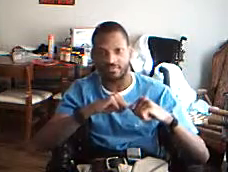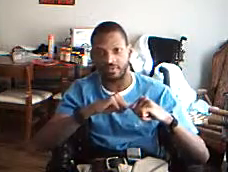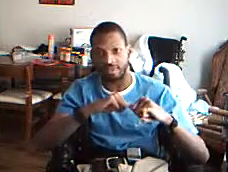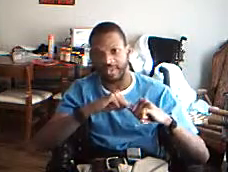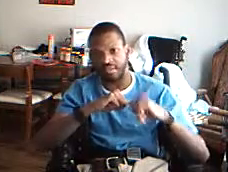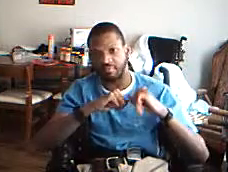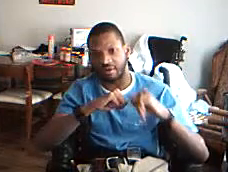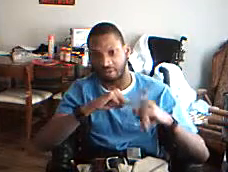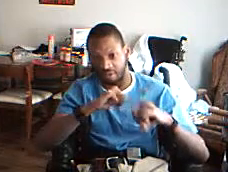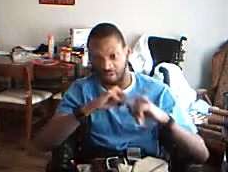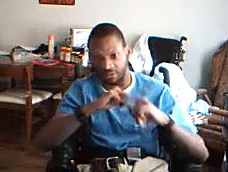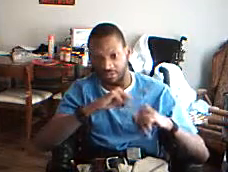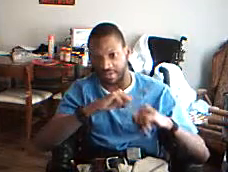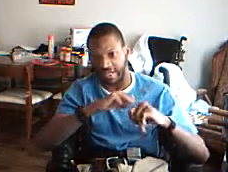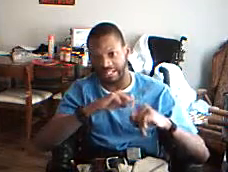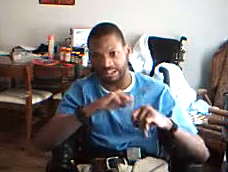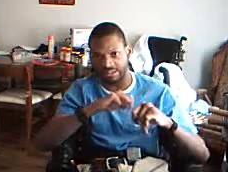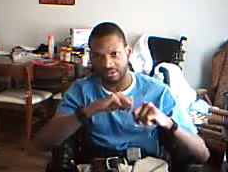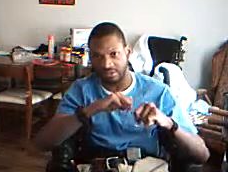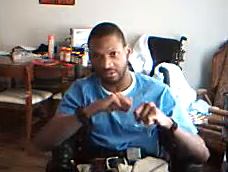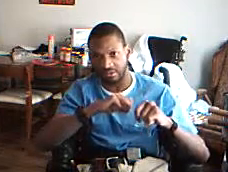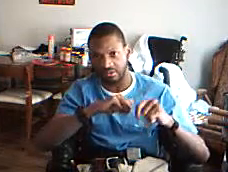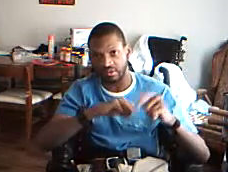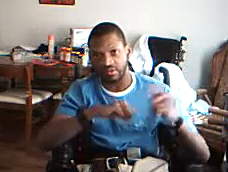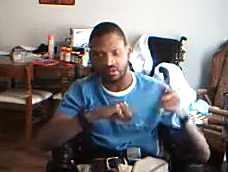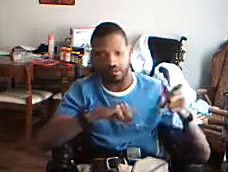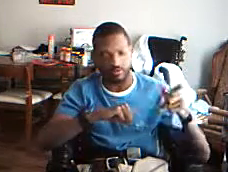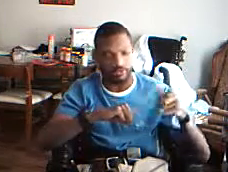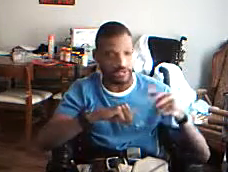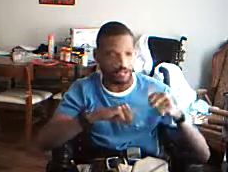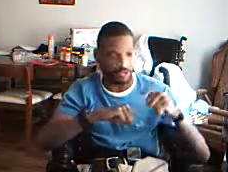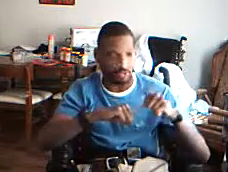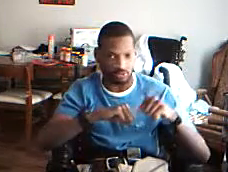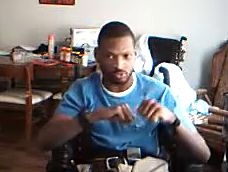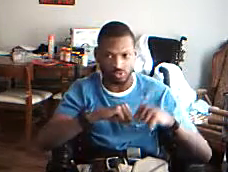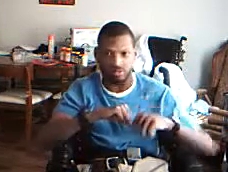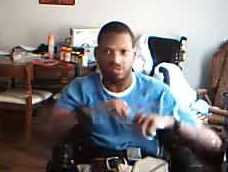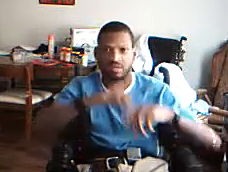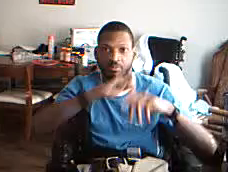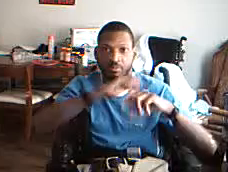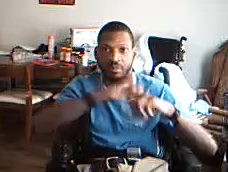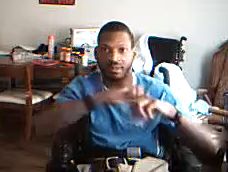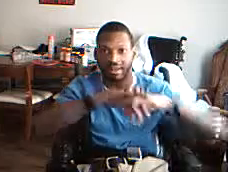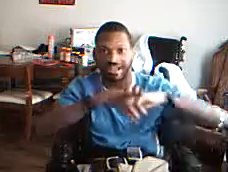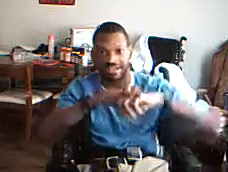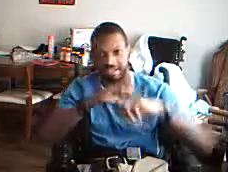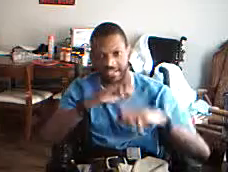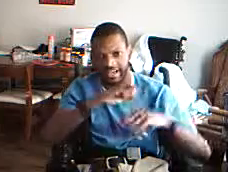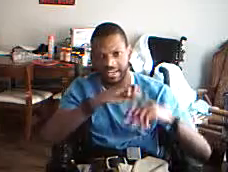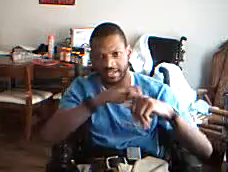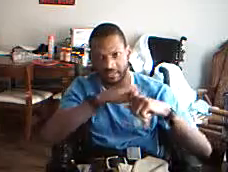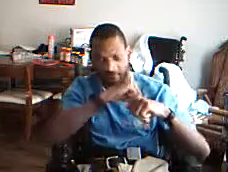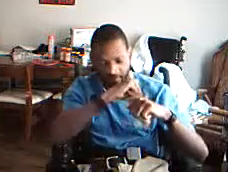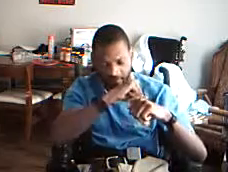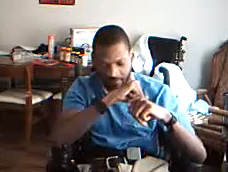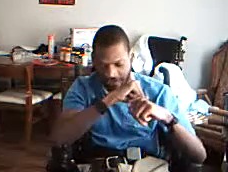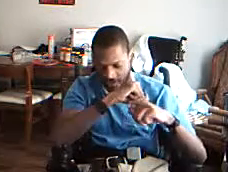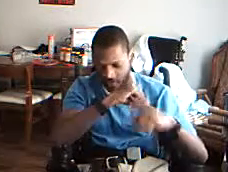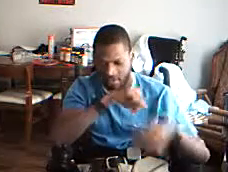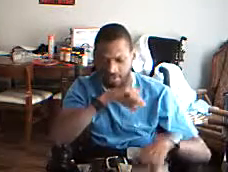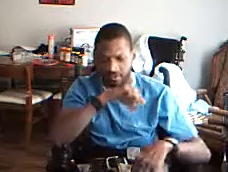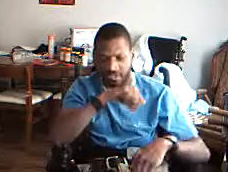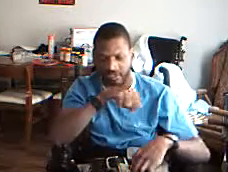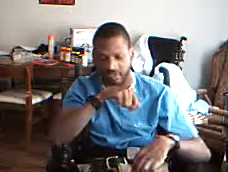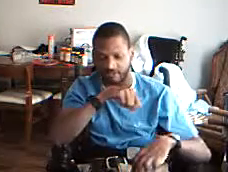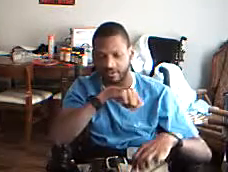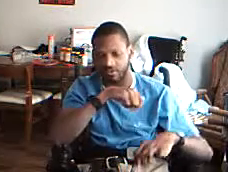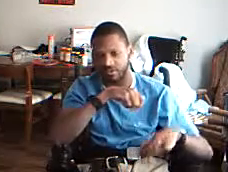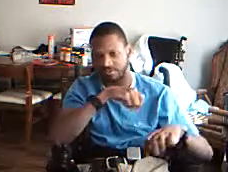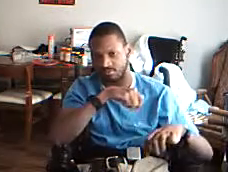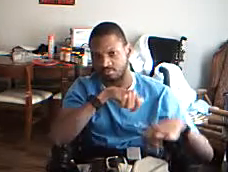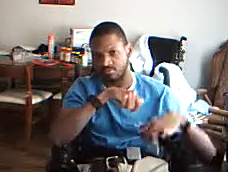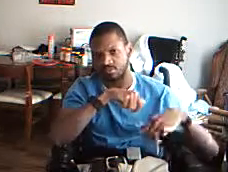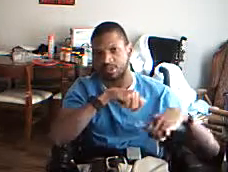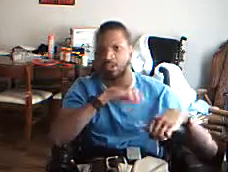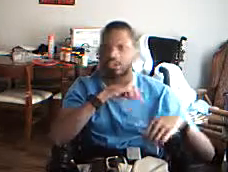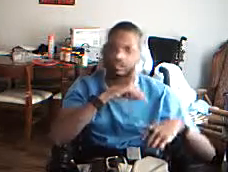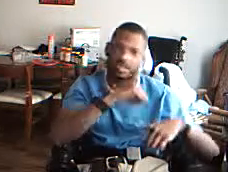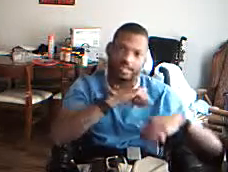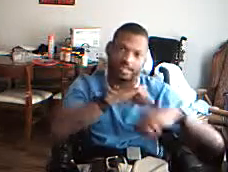did in my first batch of videos, but I decided to put it back on because I've done some changes